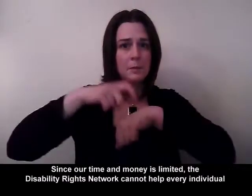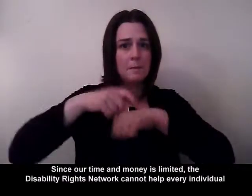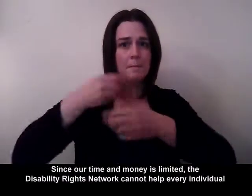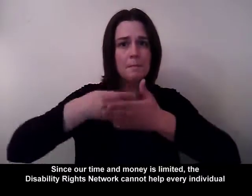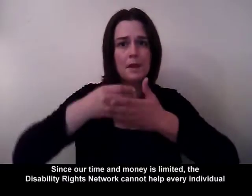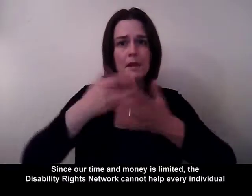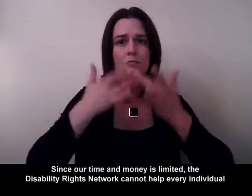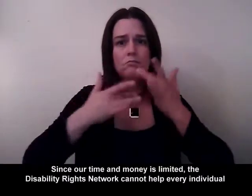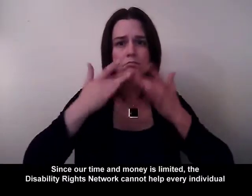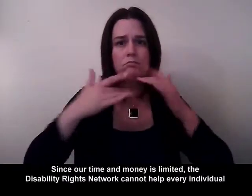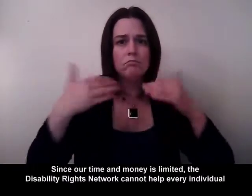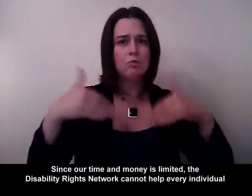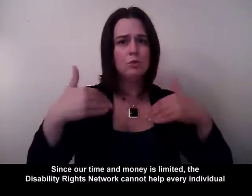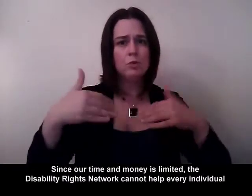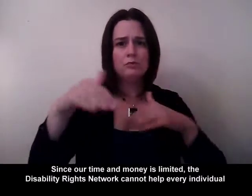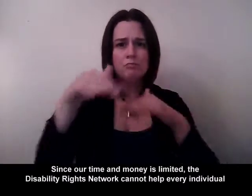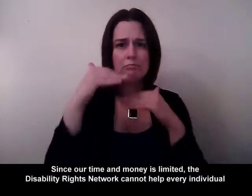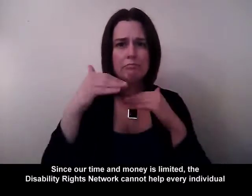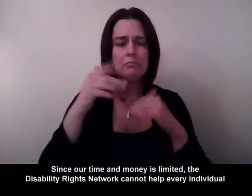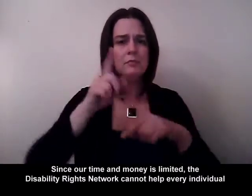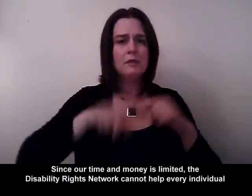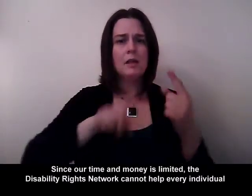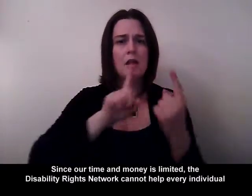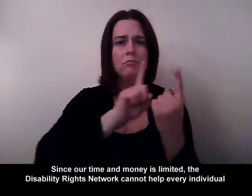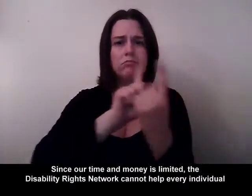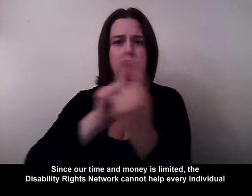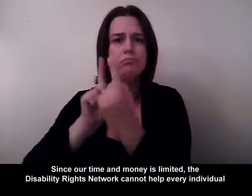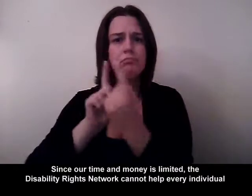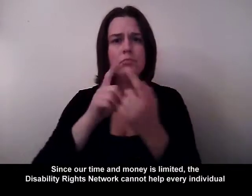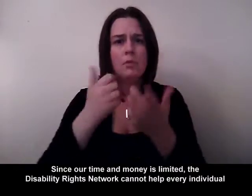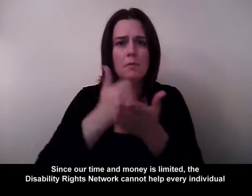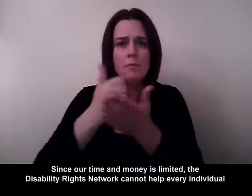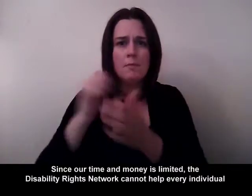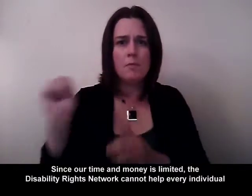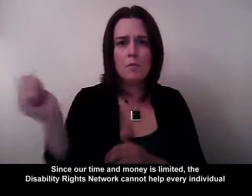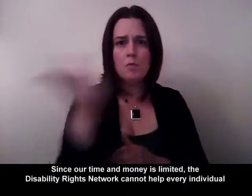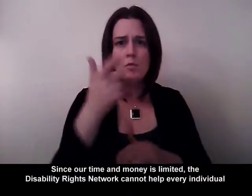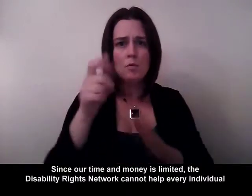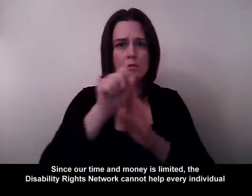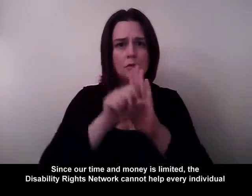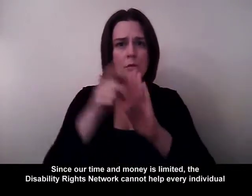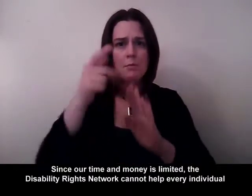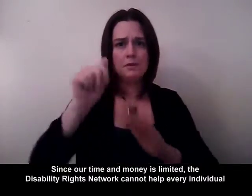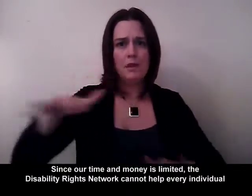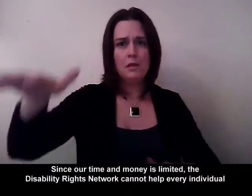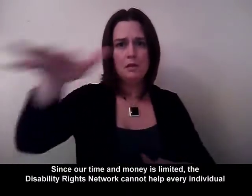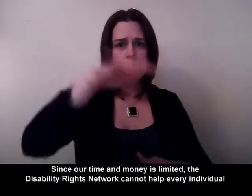Since our time and money is limited, the Disability Rights Network cannot help every individual